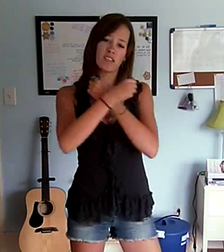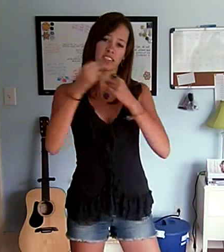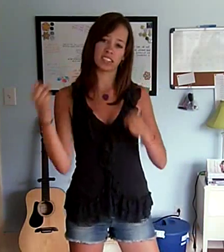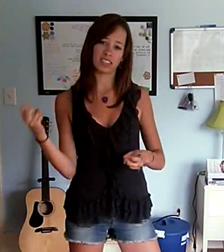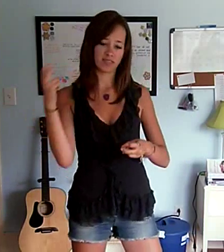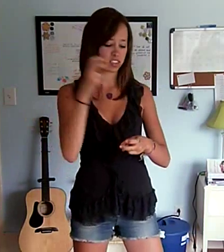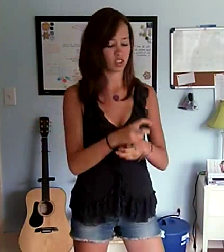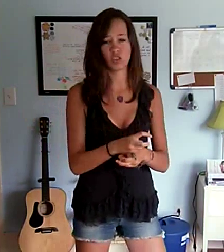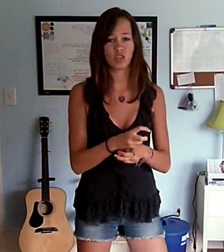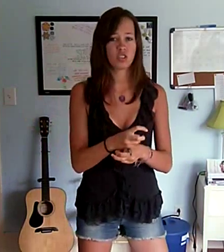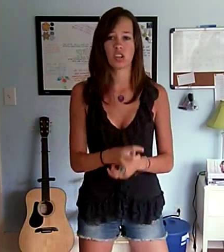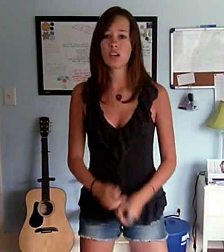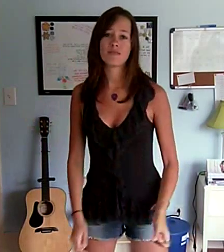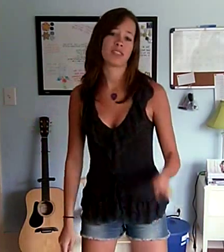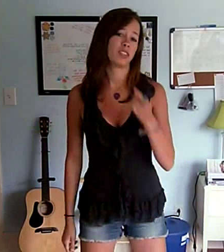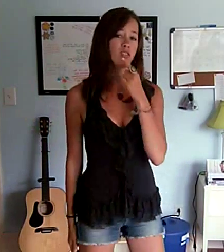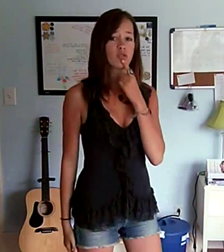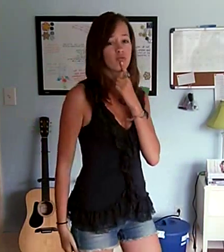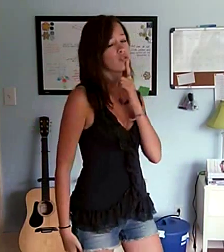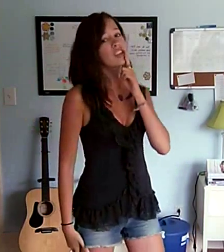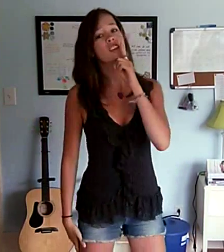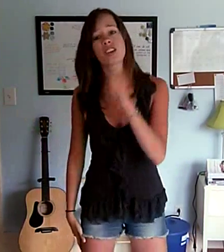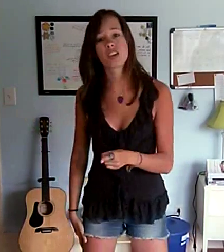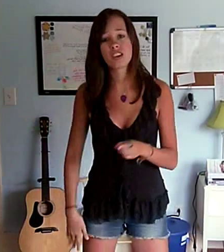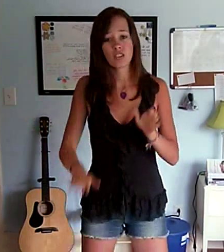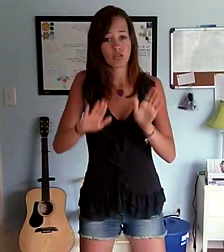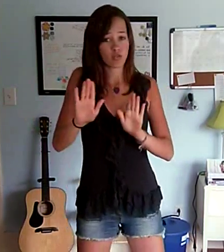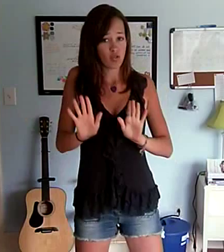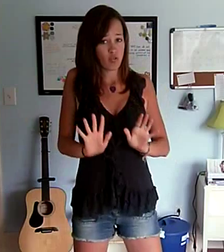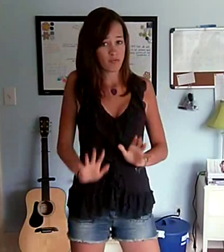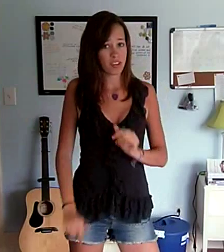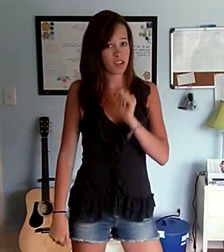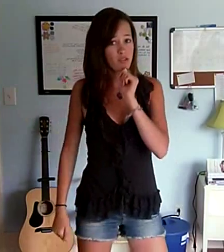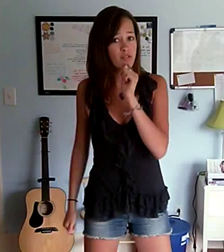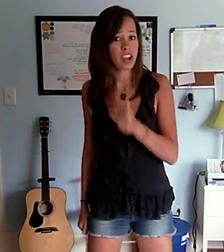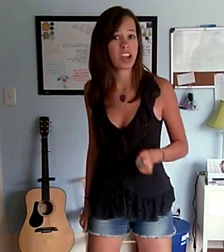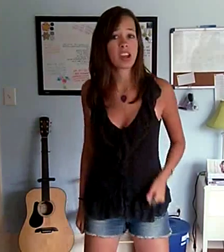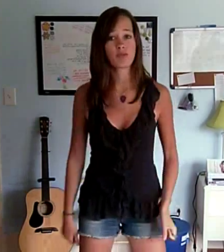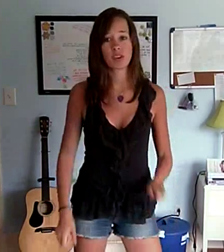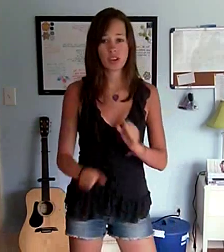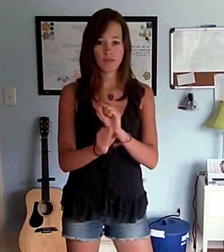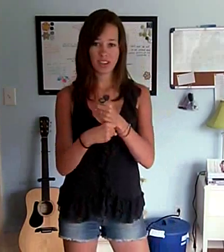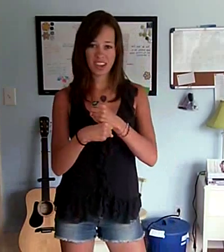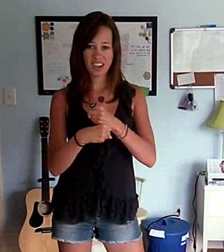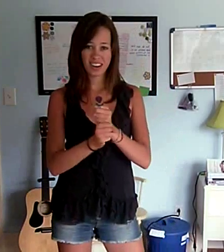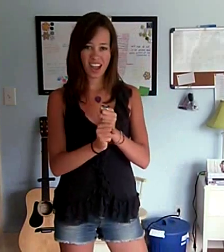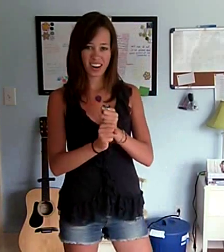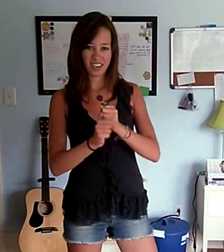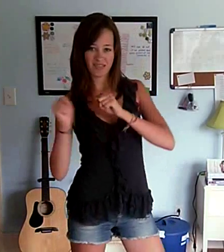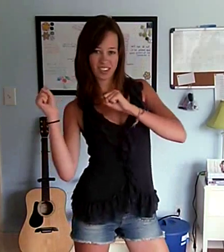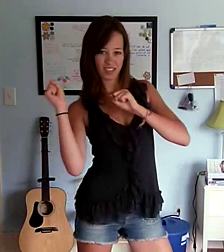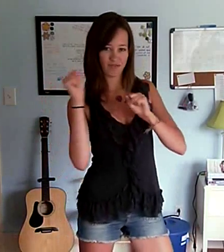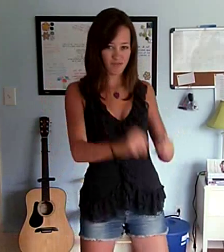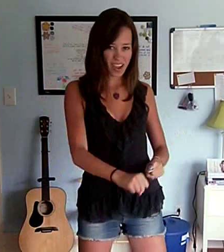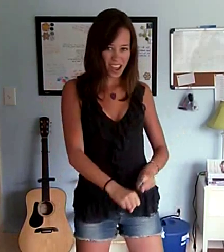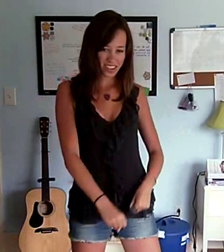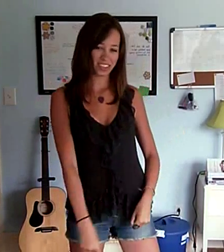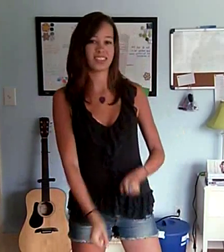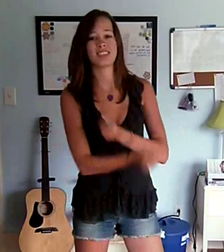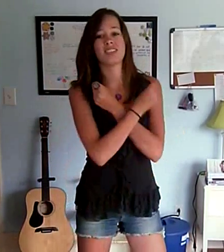time is difficult, but it's a real deal So we'll be afraid, we'll make it out of this mess It's